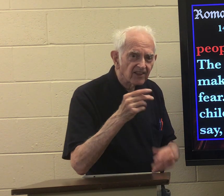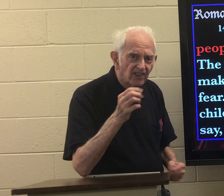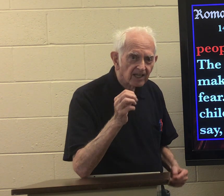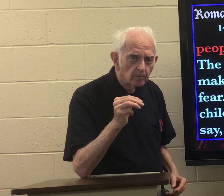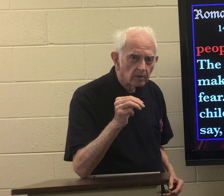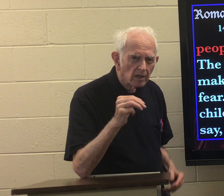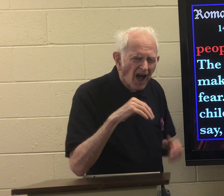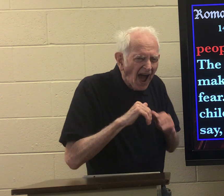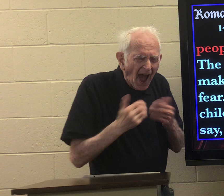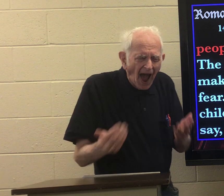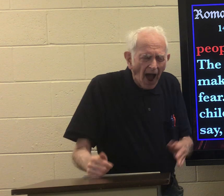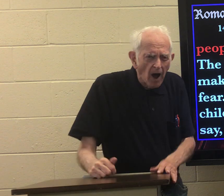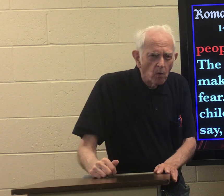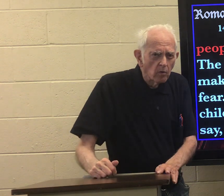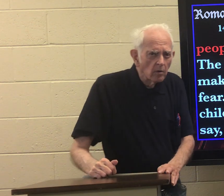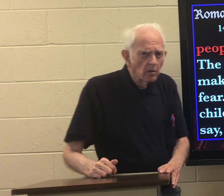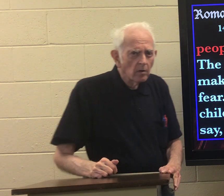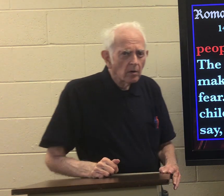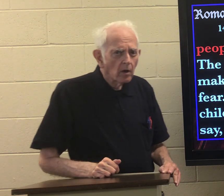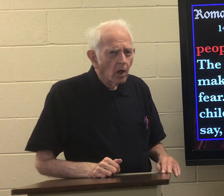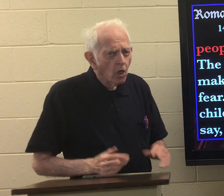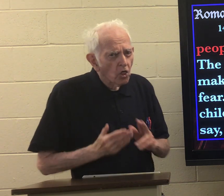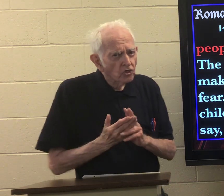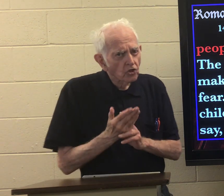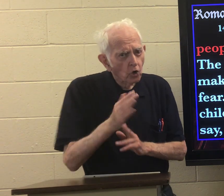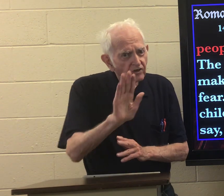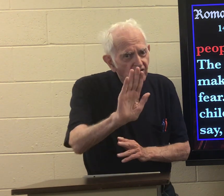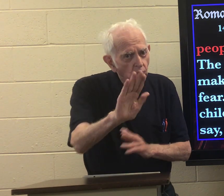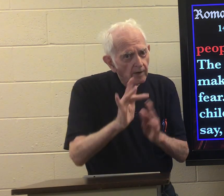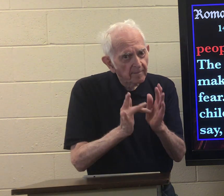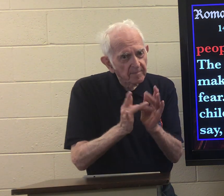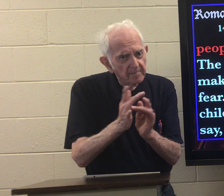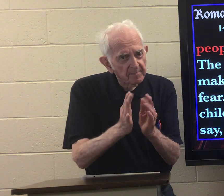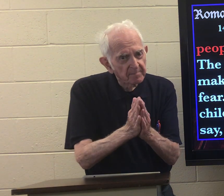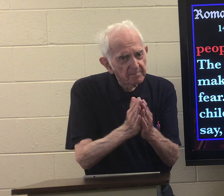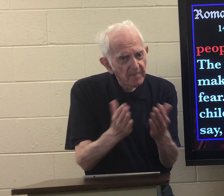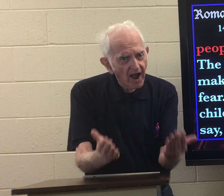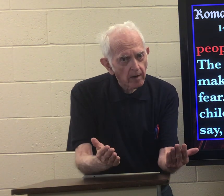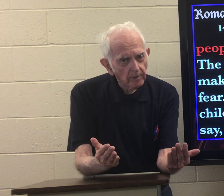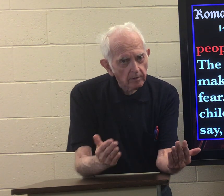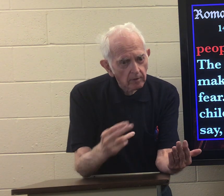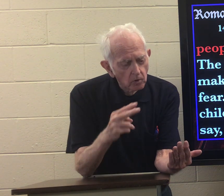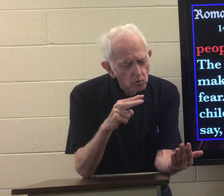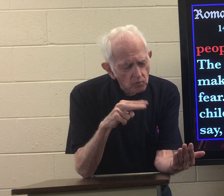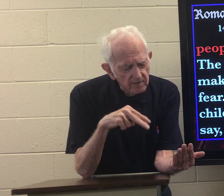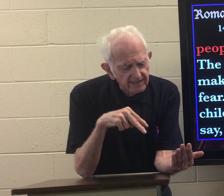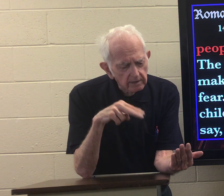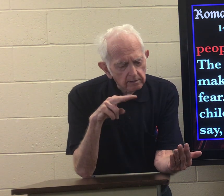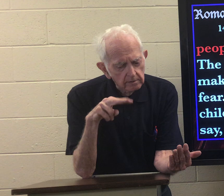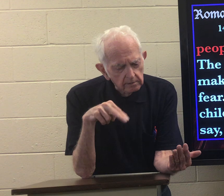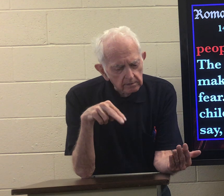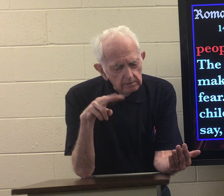how through your Bible read